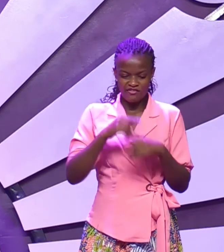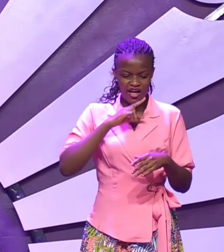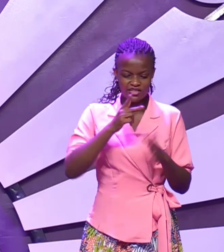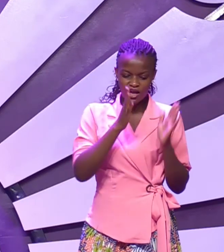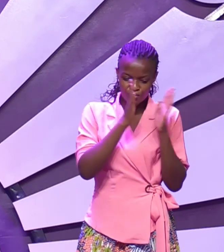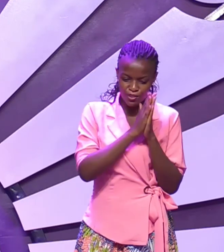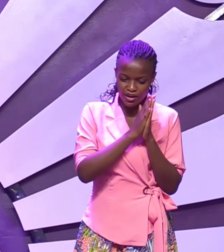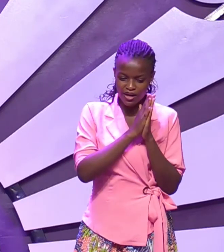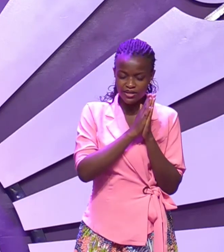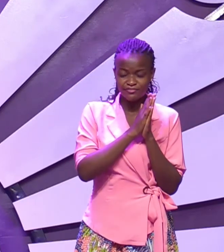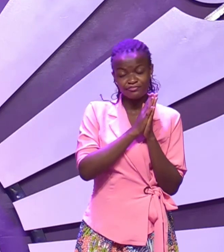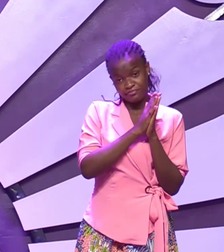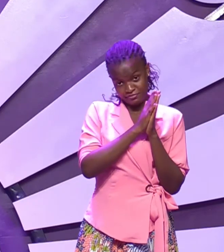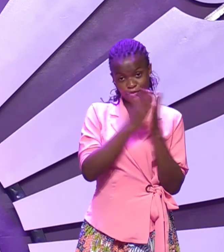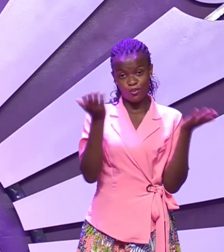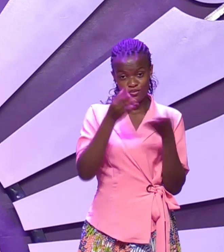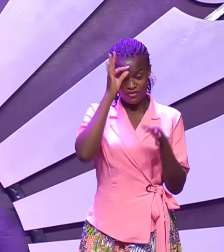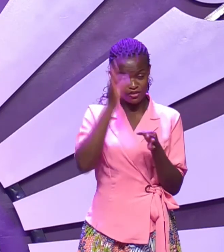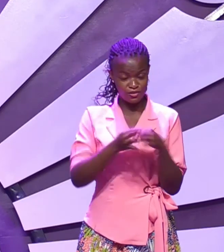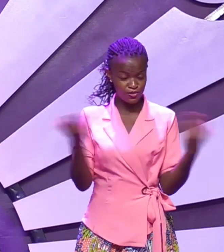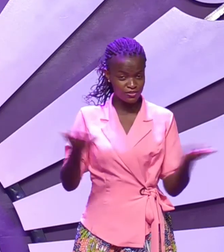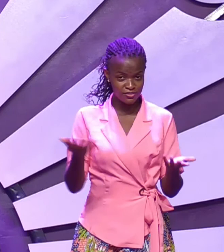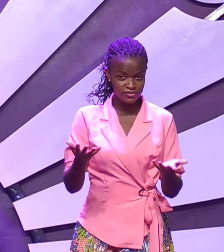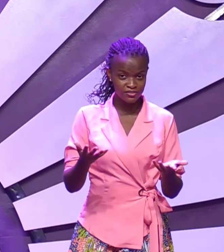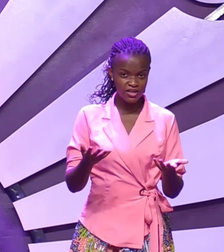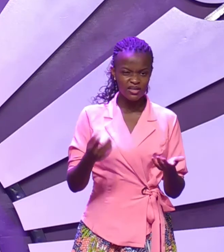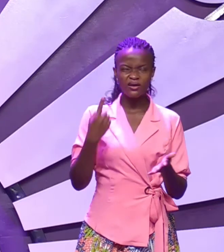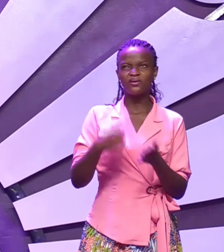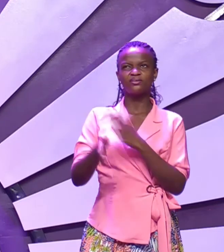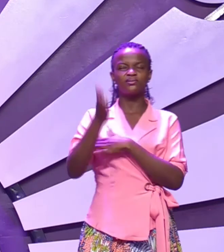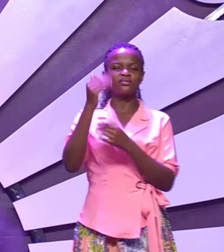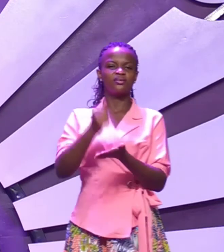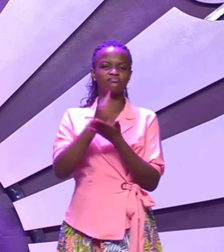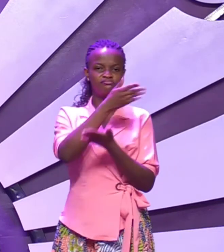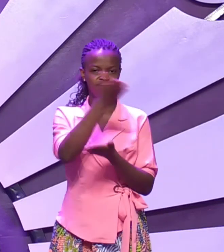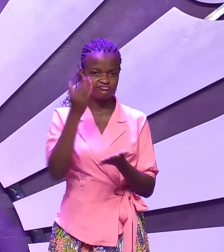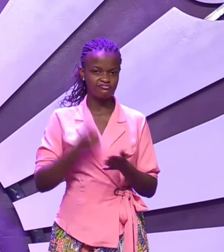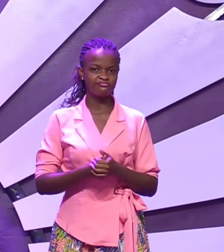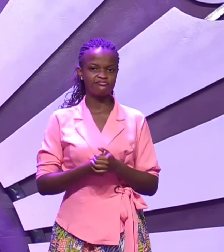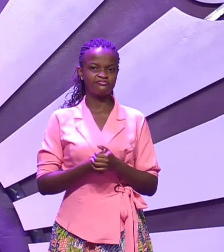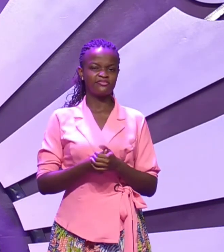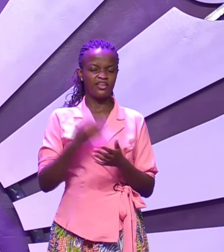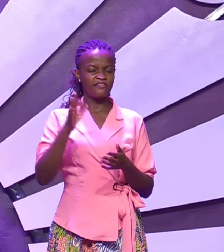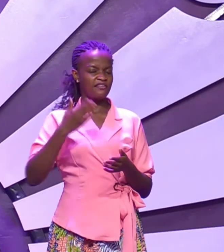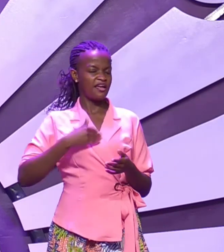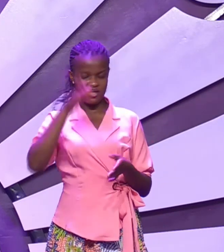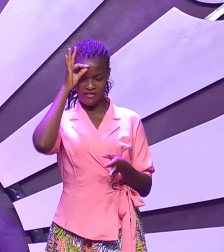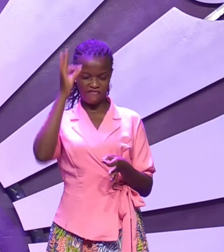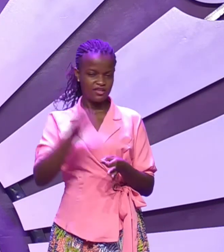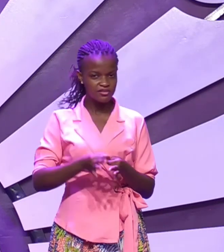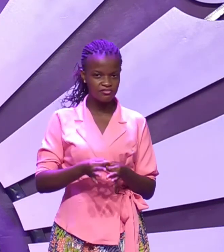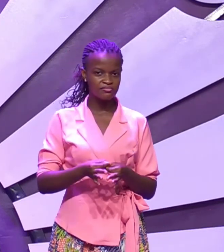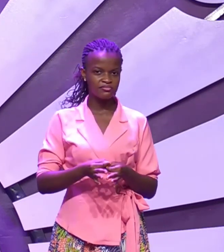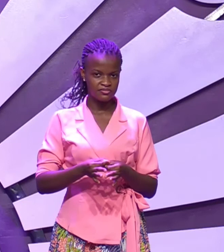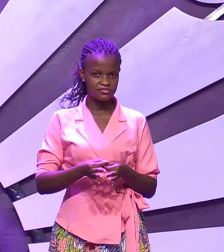prayer where is your faith what has that helped you if you had faith you